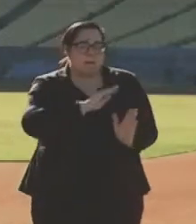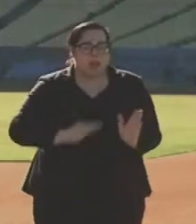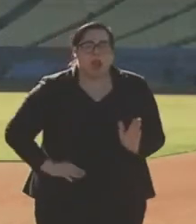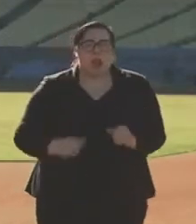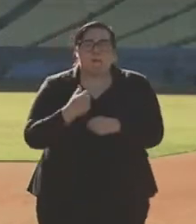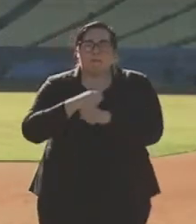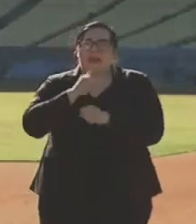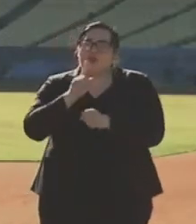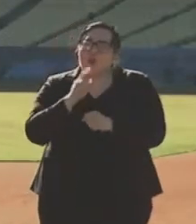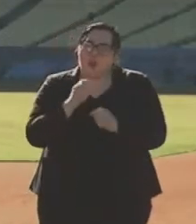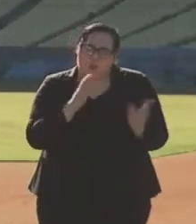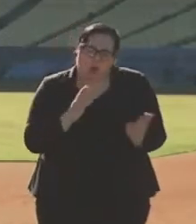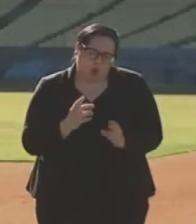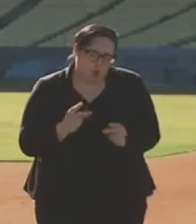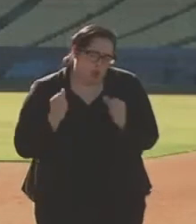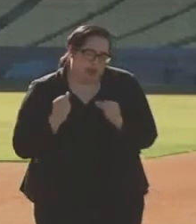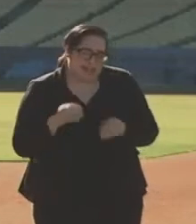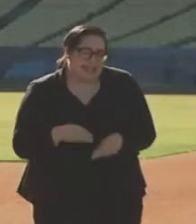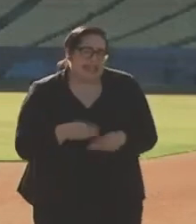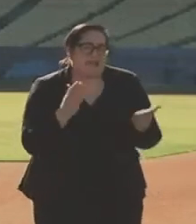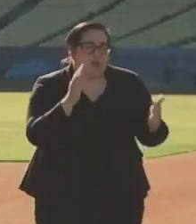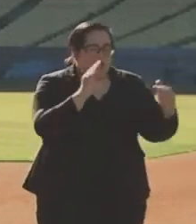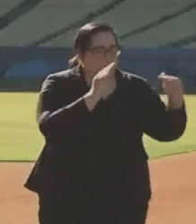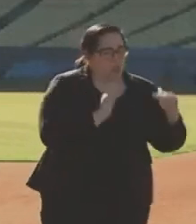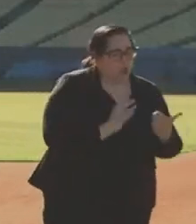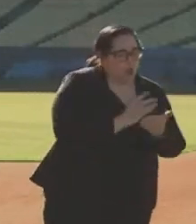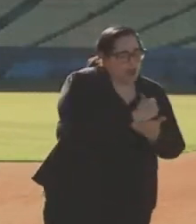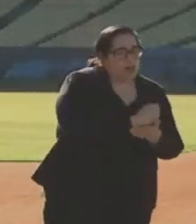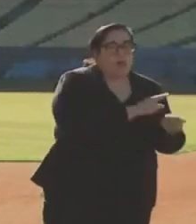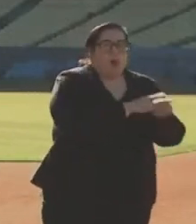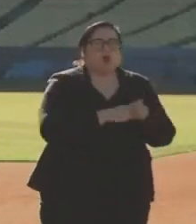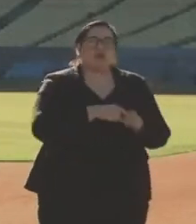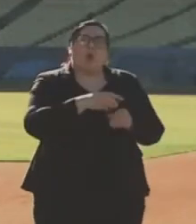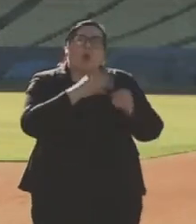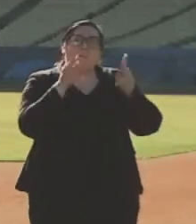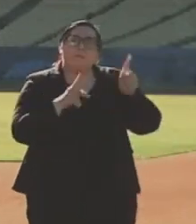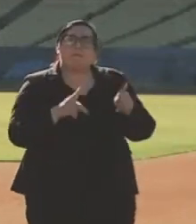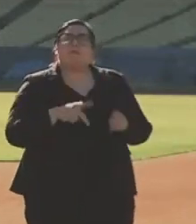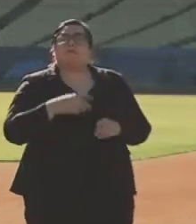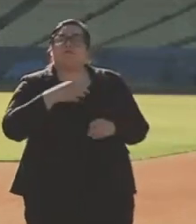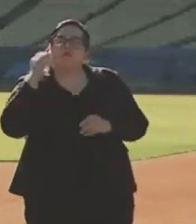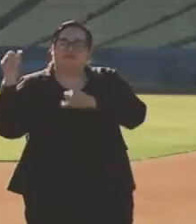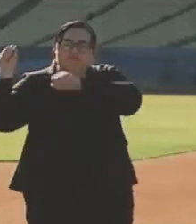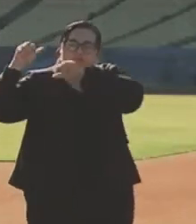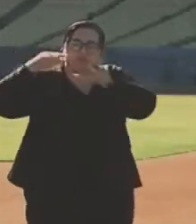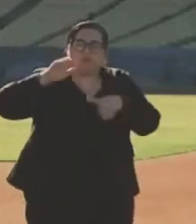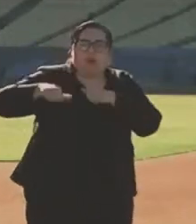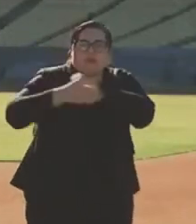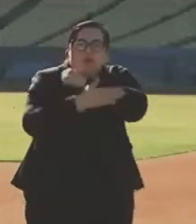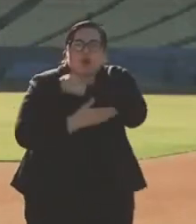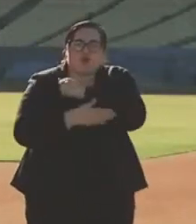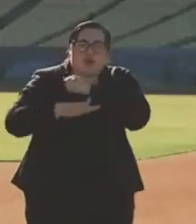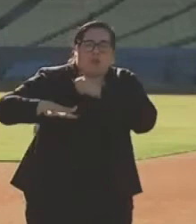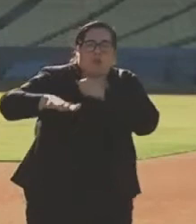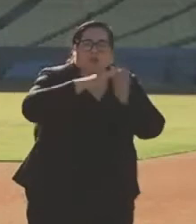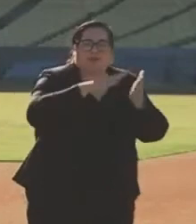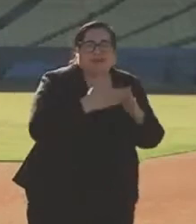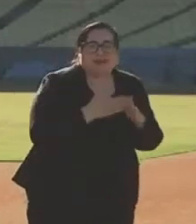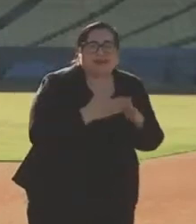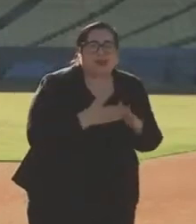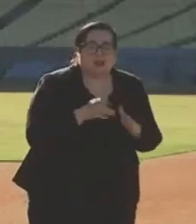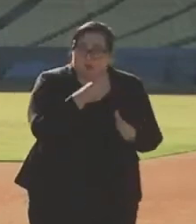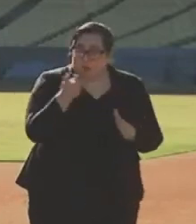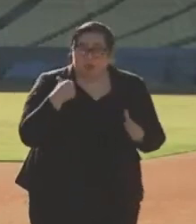quickly to deliver this vaccine to low-income and immigrant communities throughout our city who do not have access to